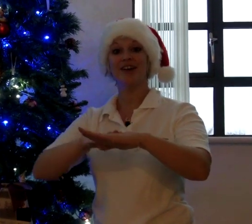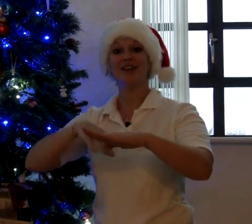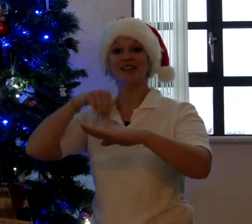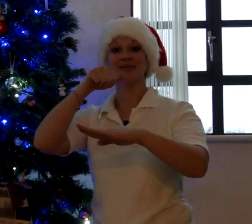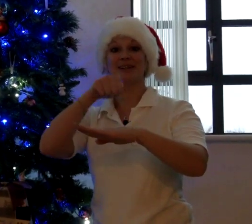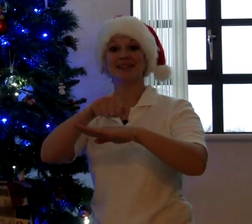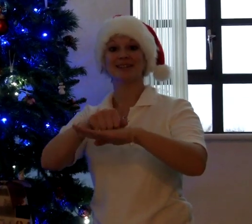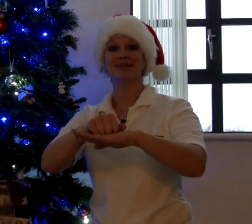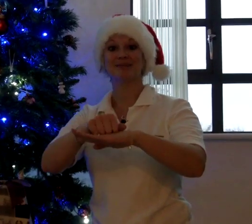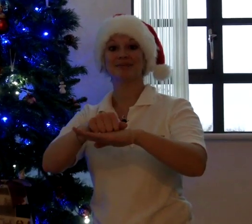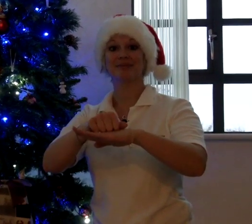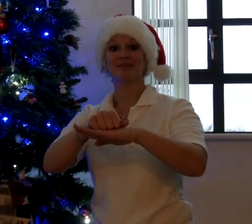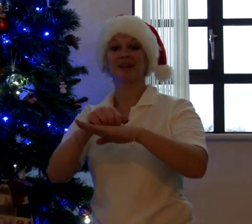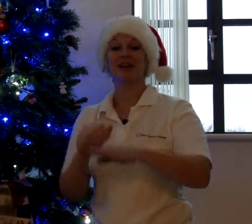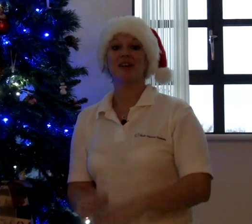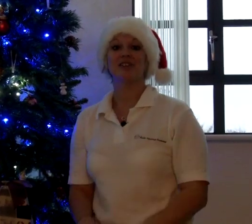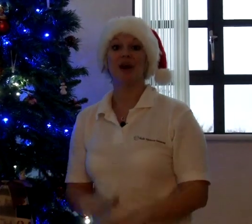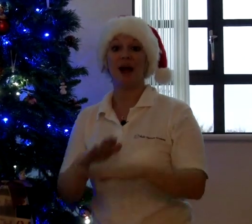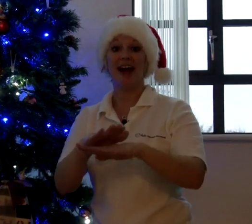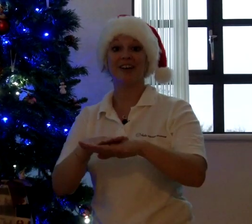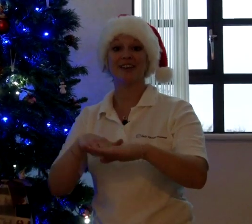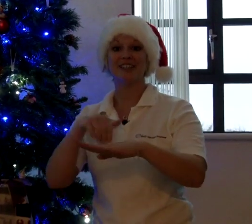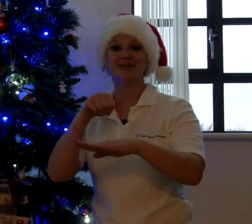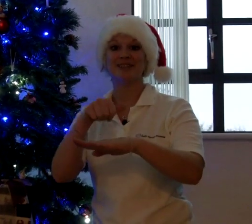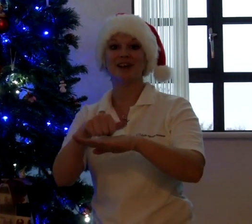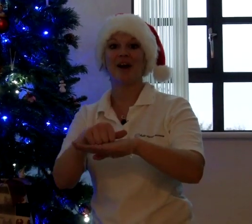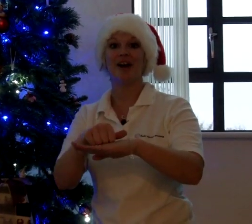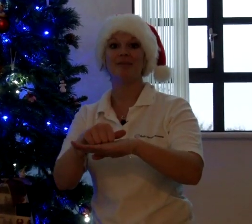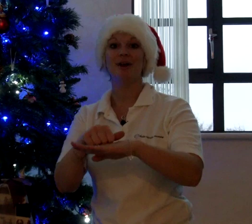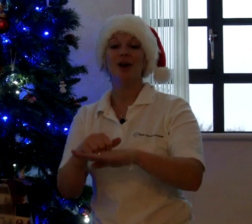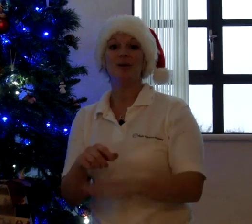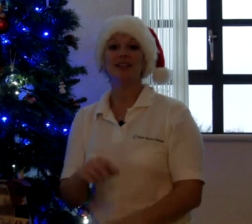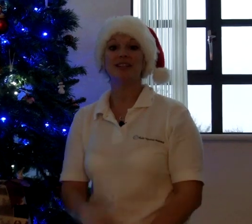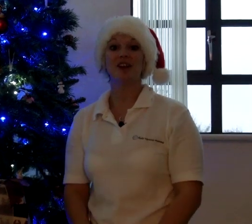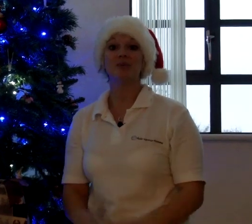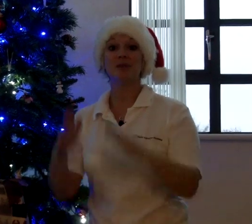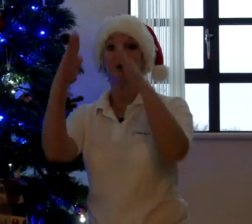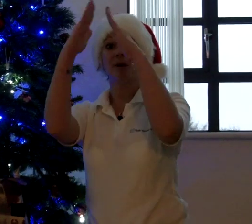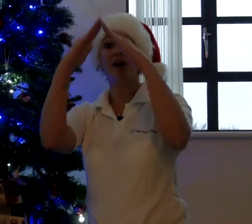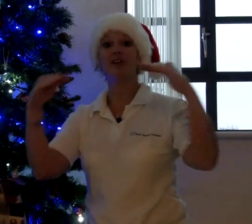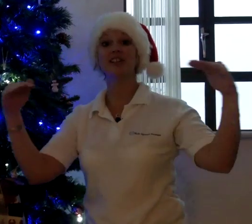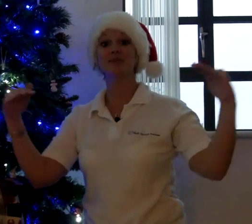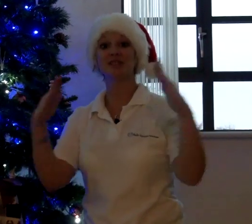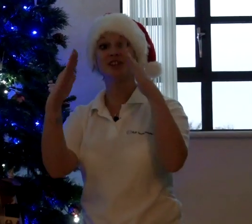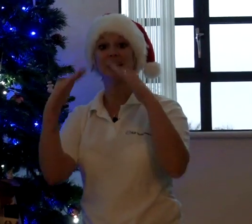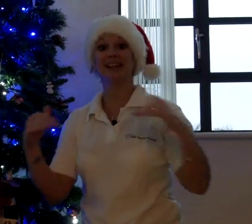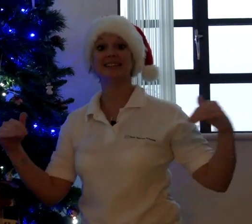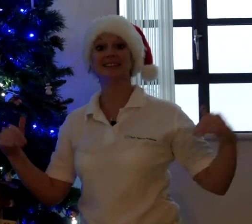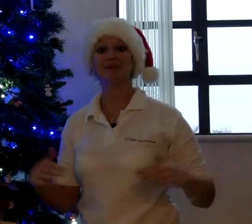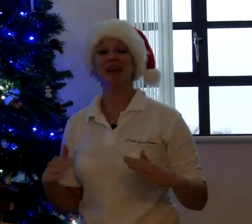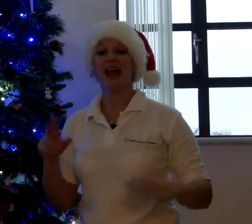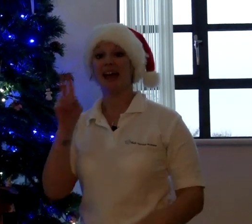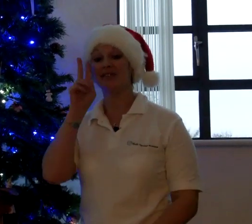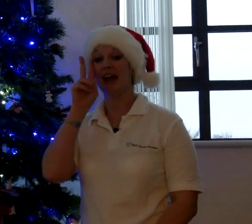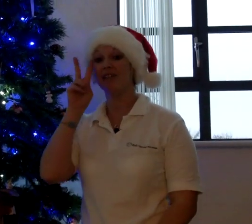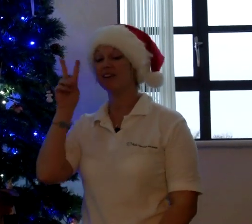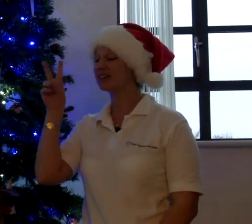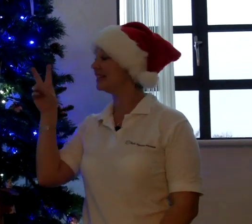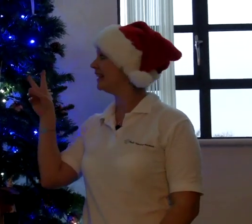Christmas. So at Christmas time, we start to put up our Christmas trees. And if you have a look-see